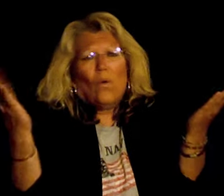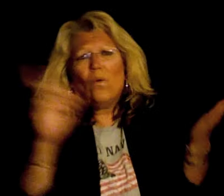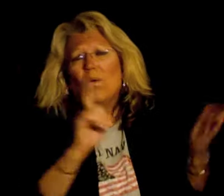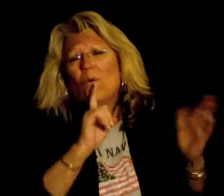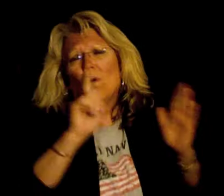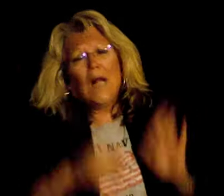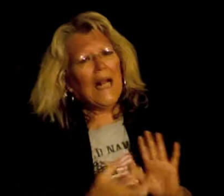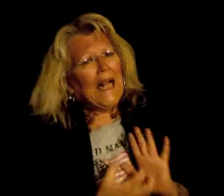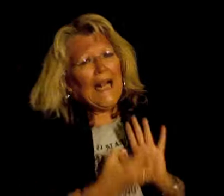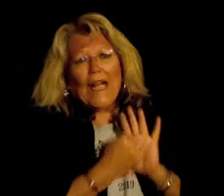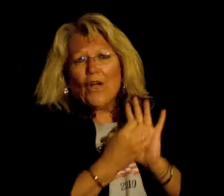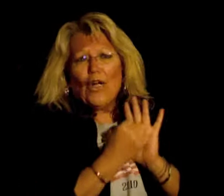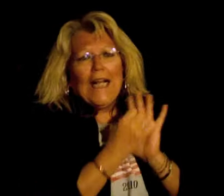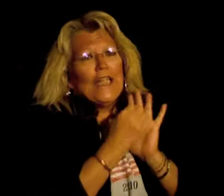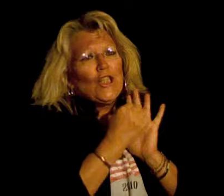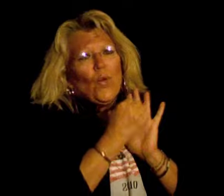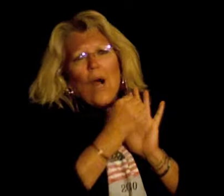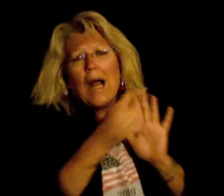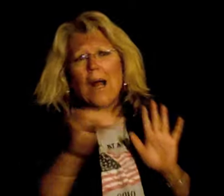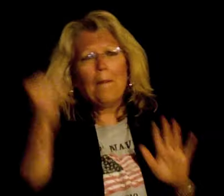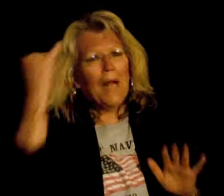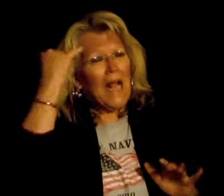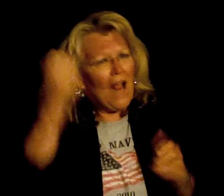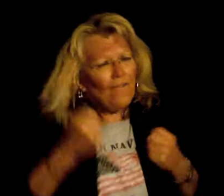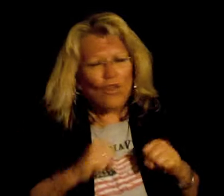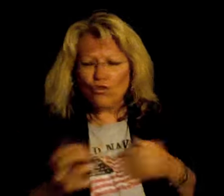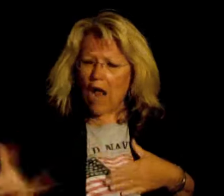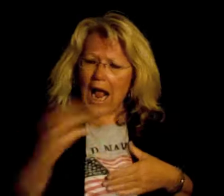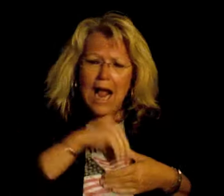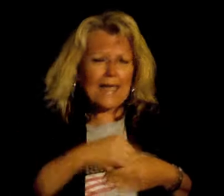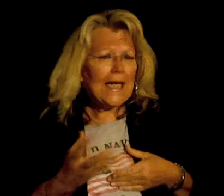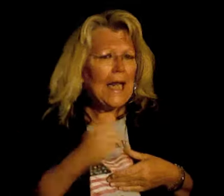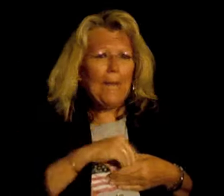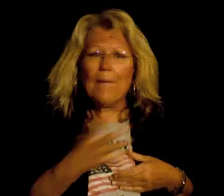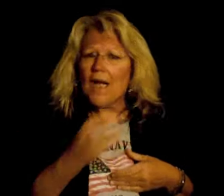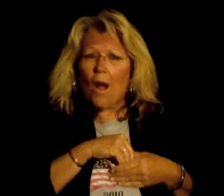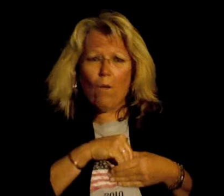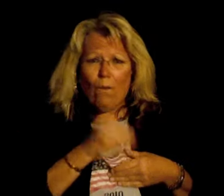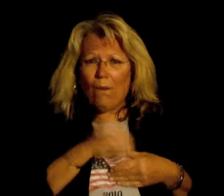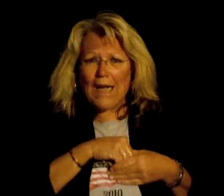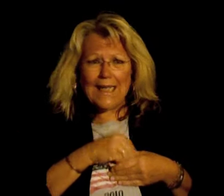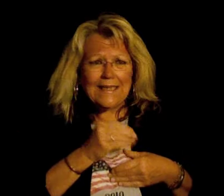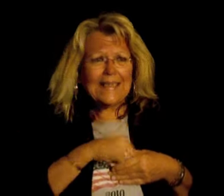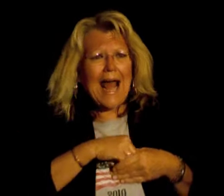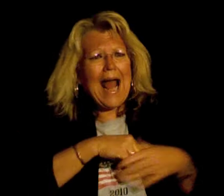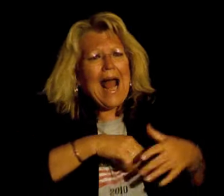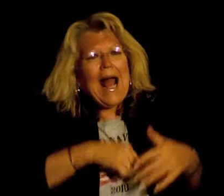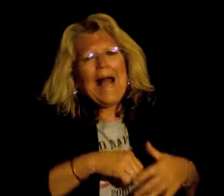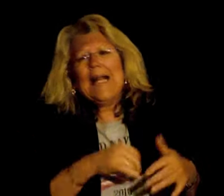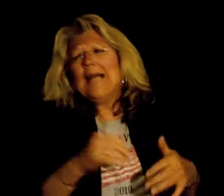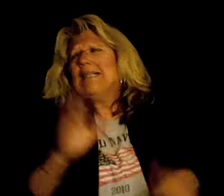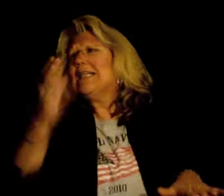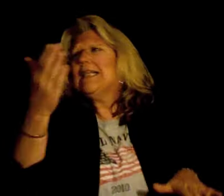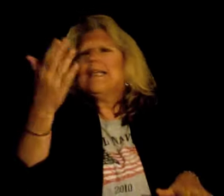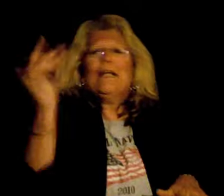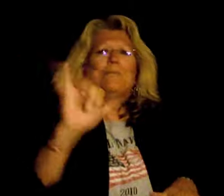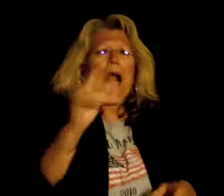It could eat you up If you try to keep it all inside Seems like